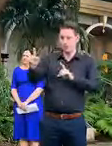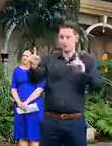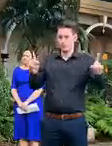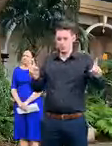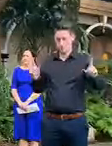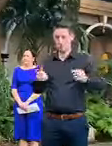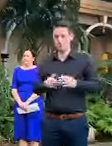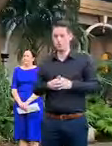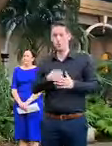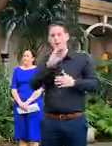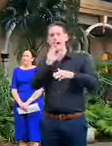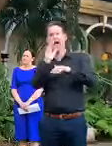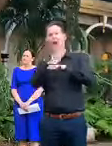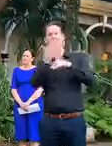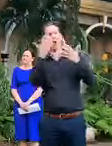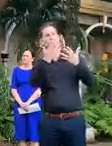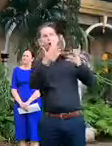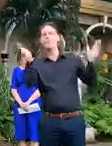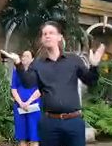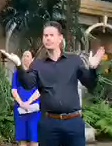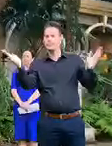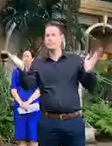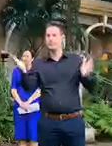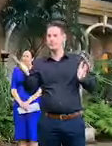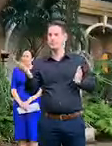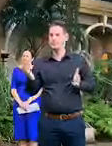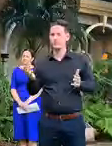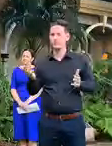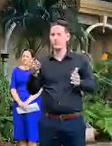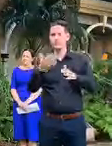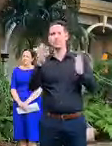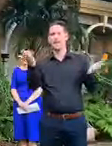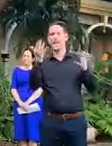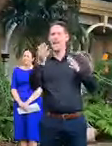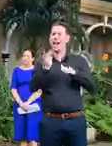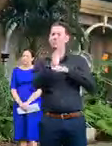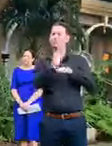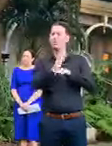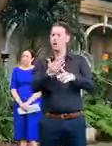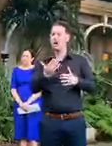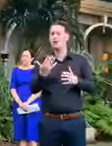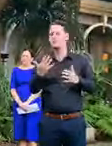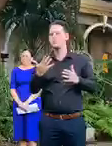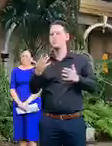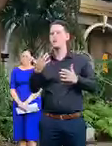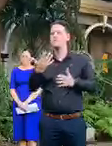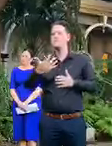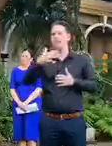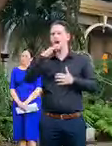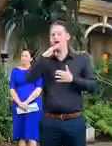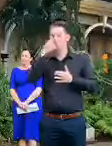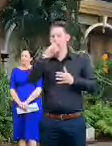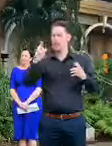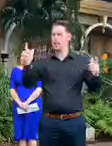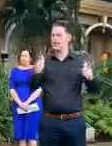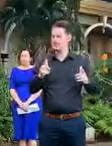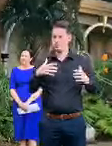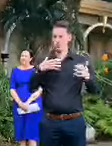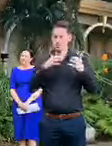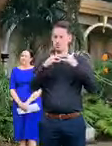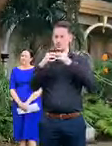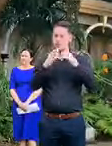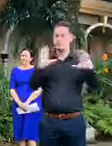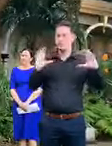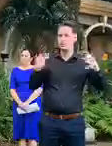then outside in the open door in the open air it's about having less than 500 people because again